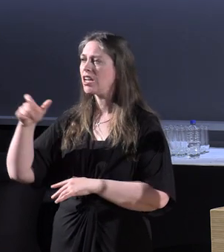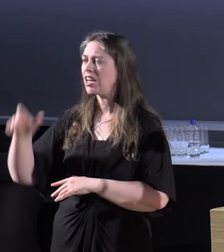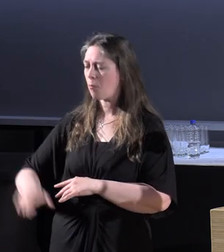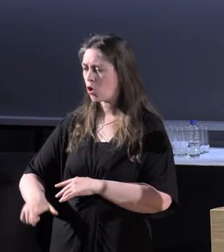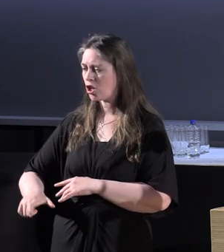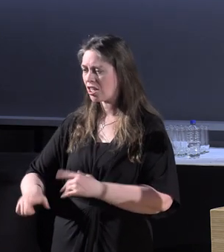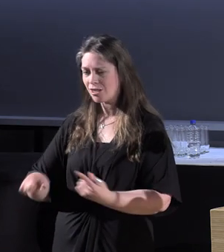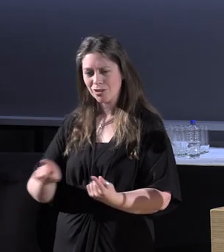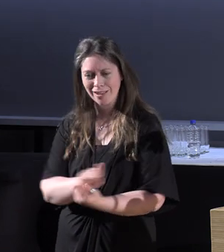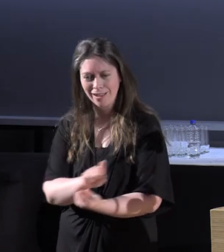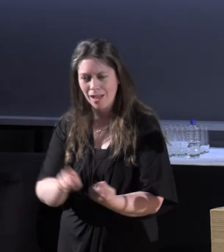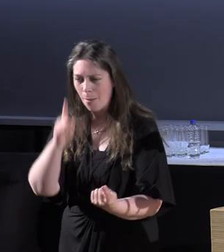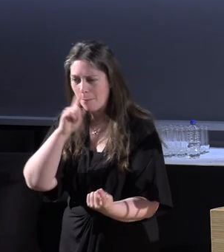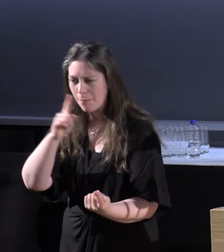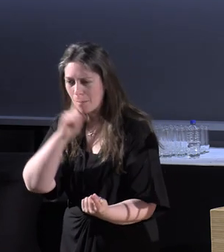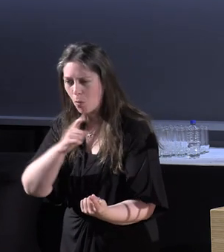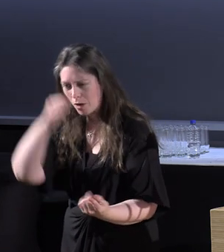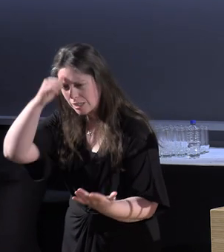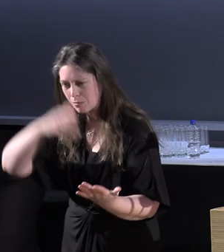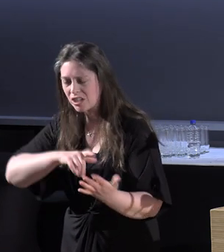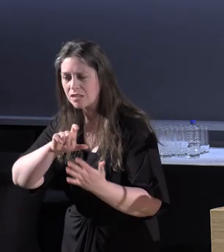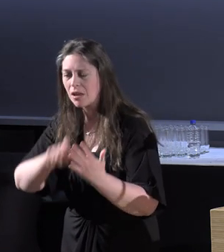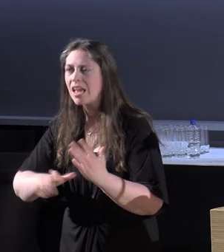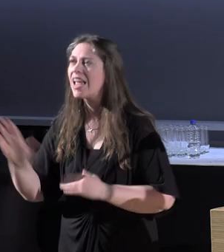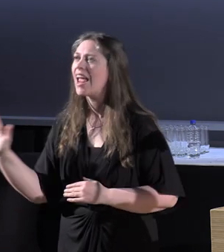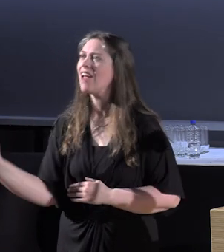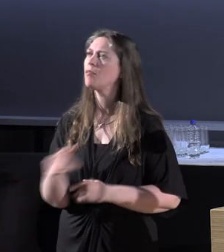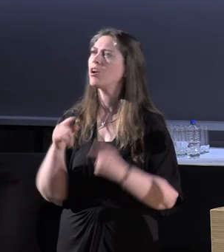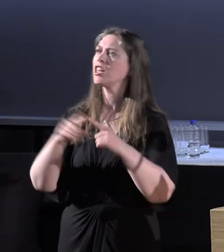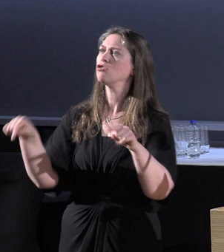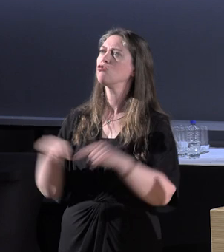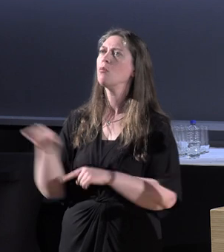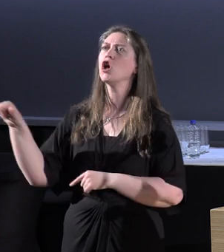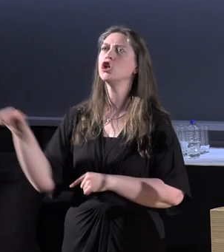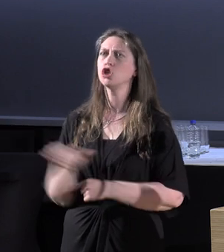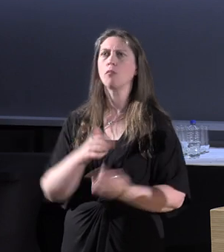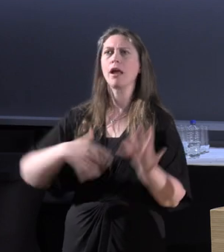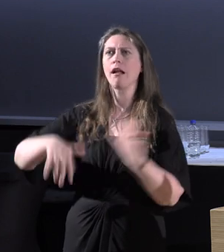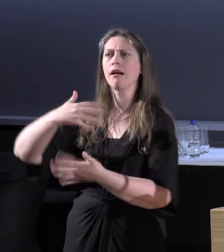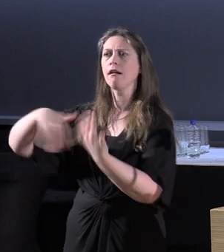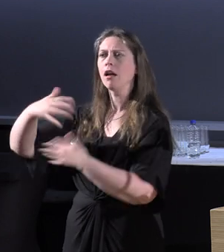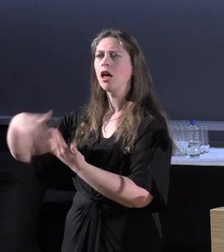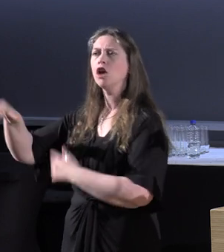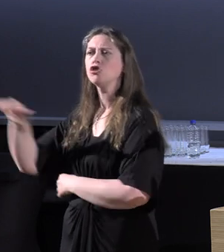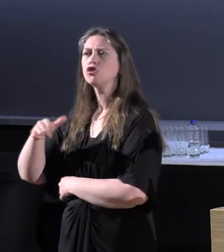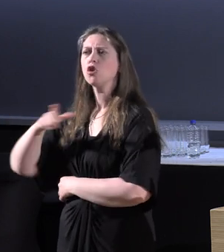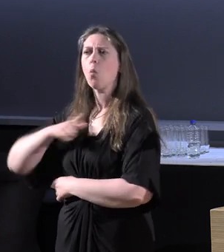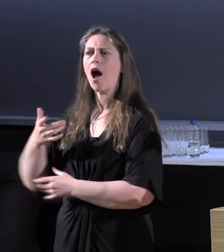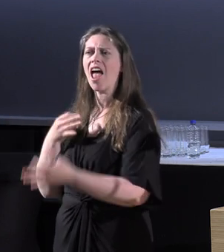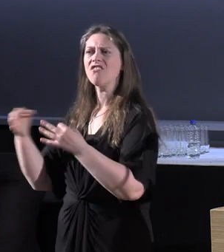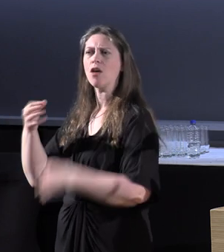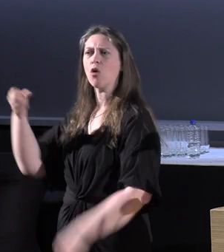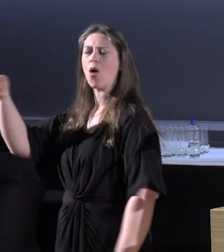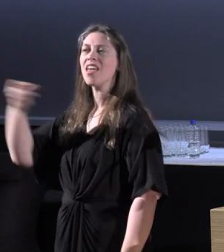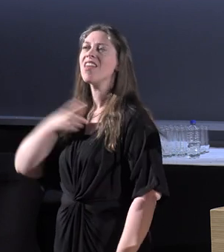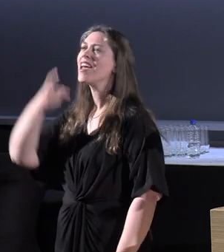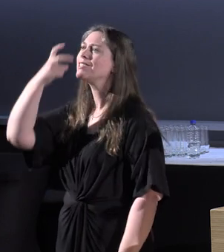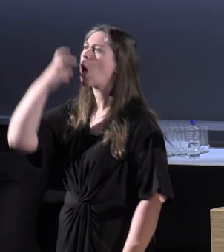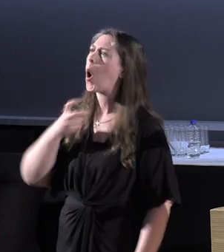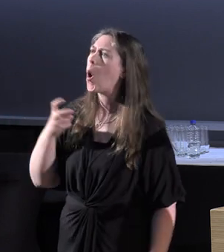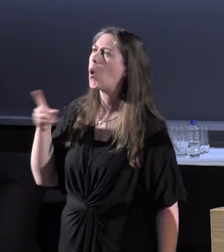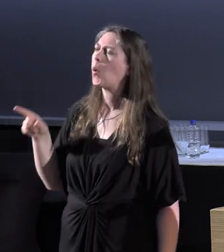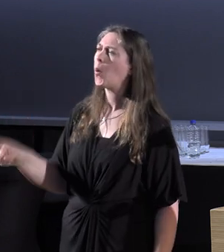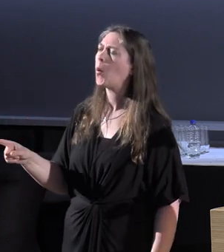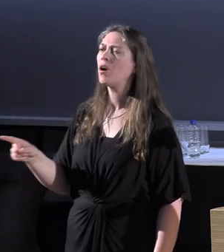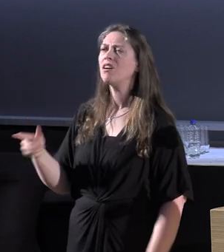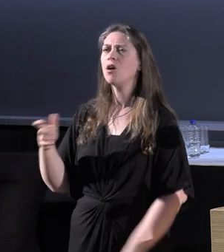to people who experience disability. Everybody in this room should be doing it. So why is there that position on the board? It's an artifact from the time